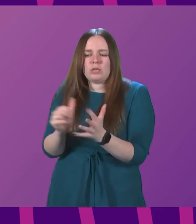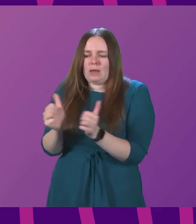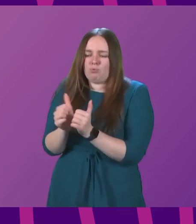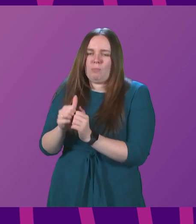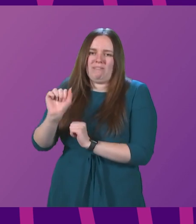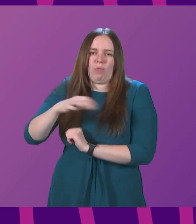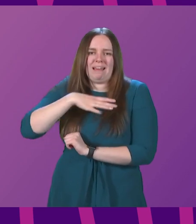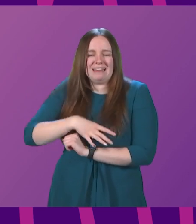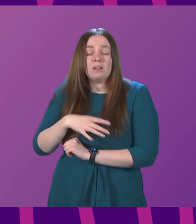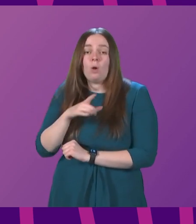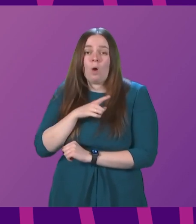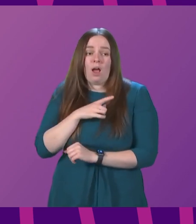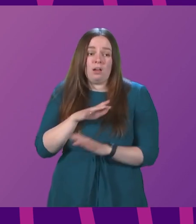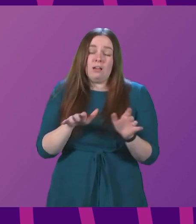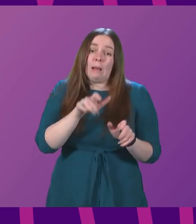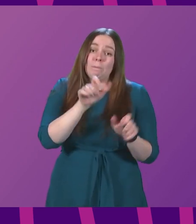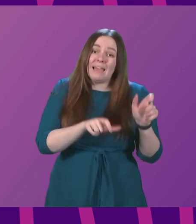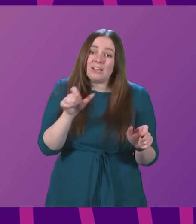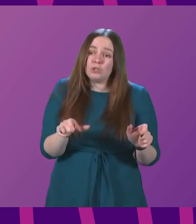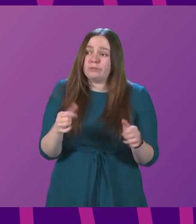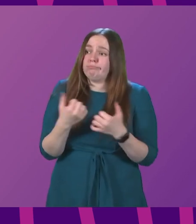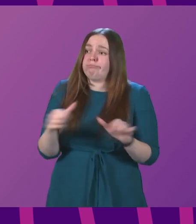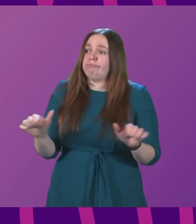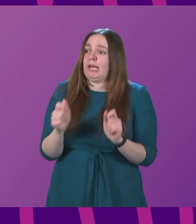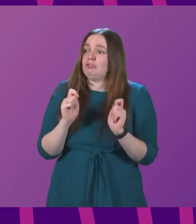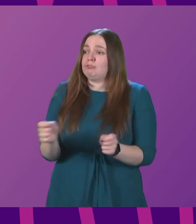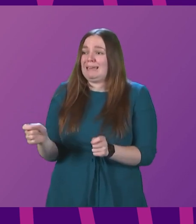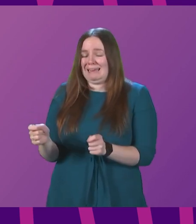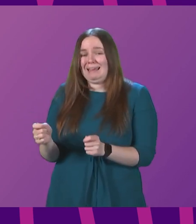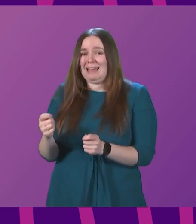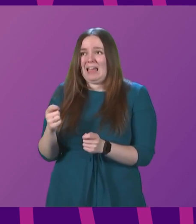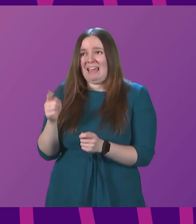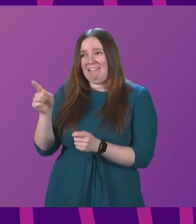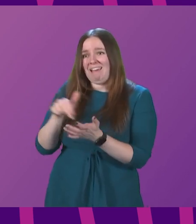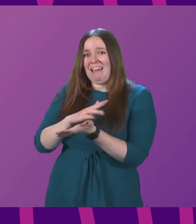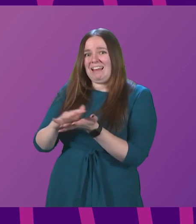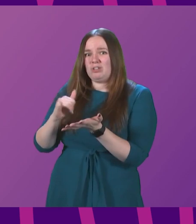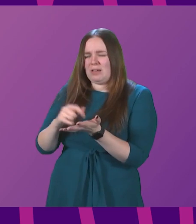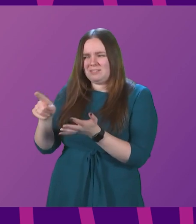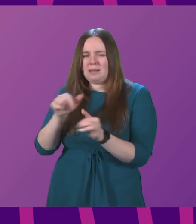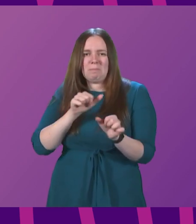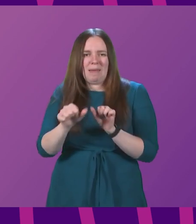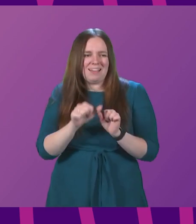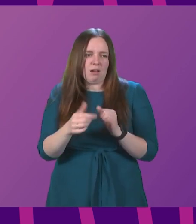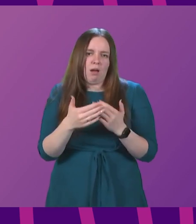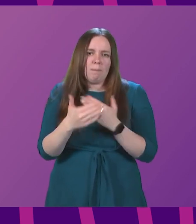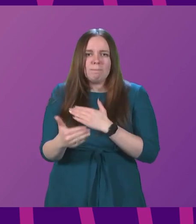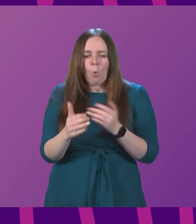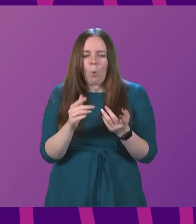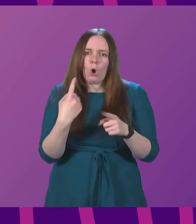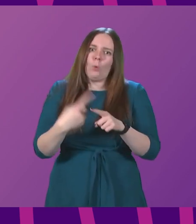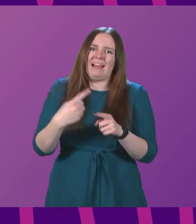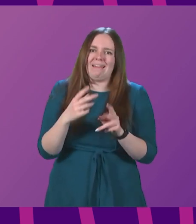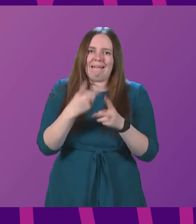needs. Because it is not in the interest of any patients to end up being treated in a part of the NHS when actually they would get better and more responsive care